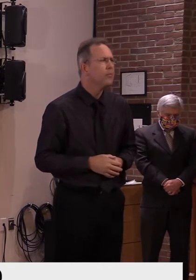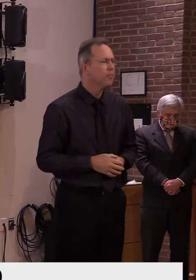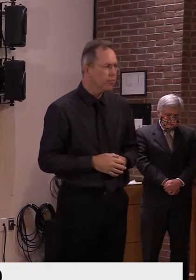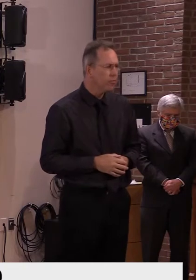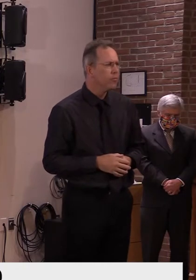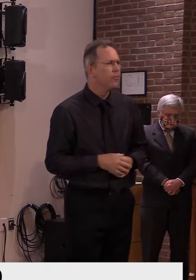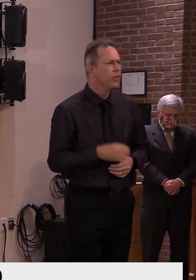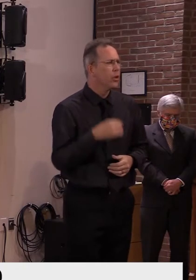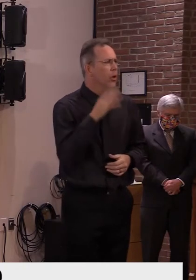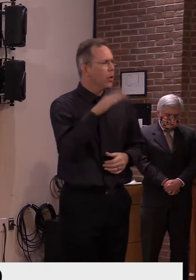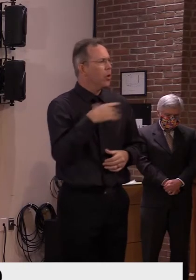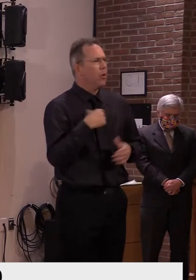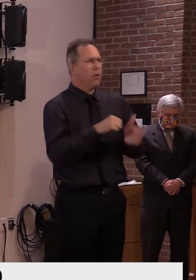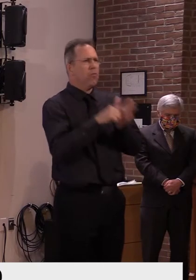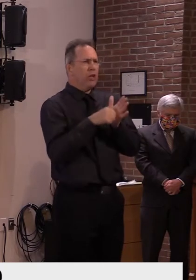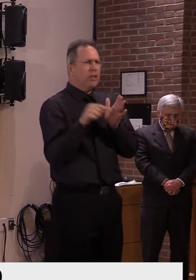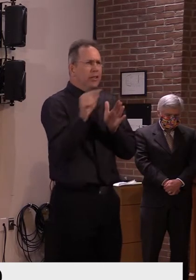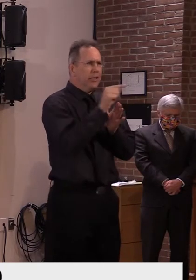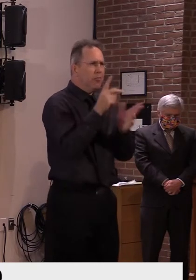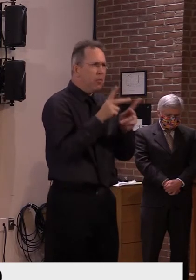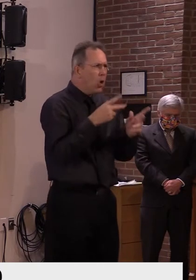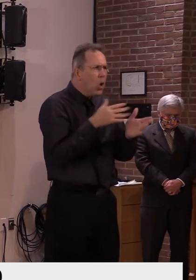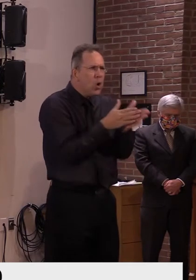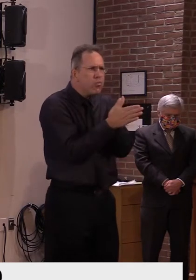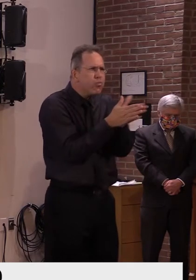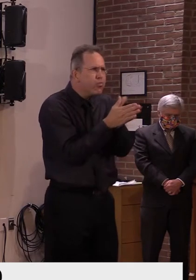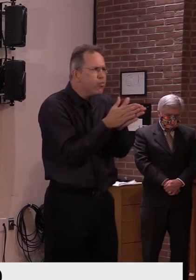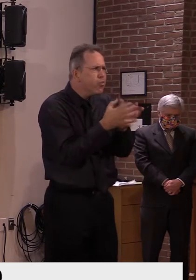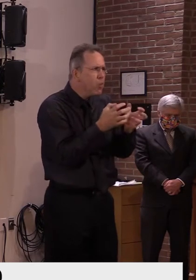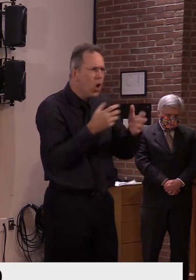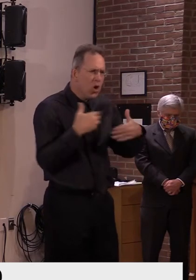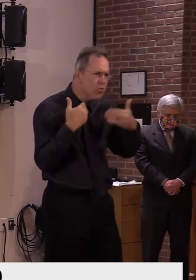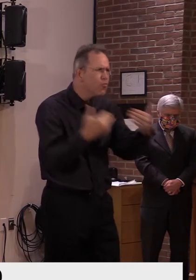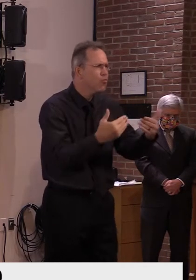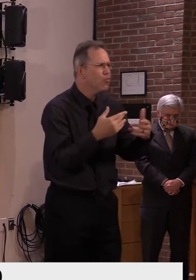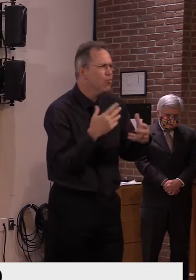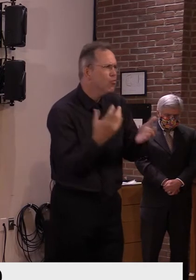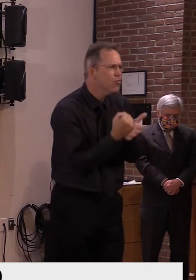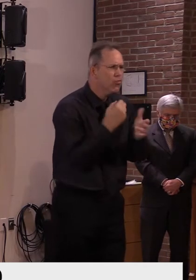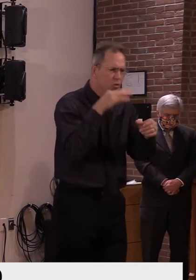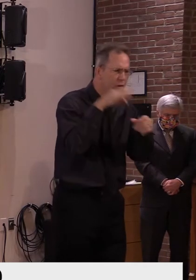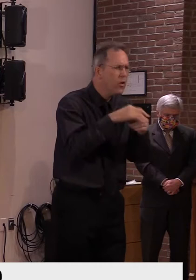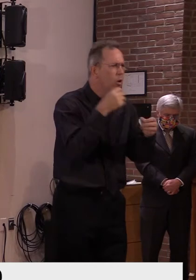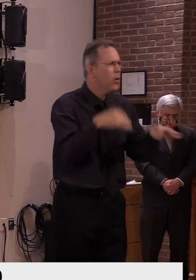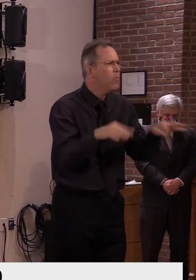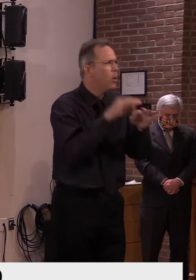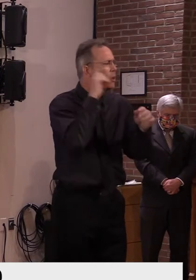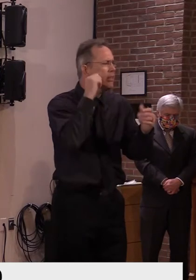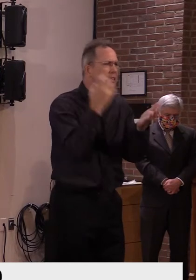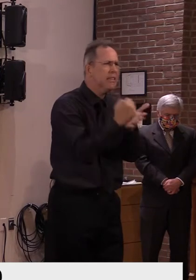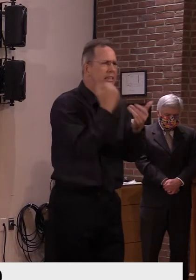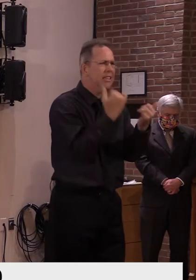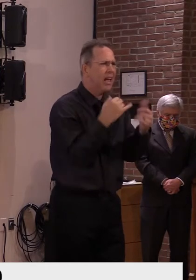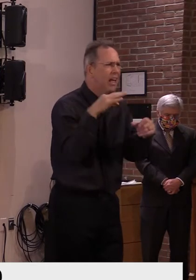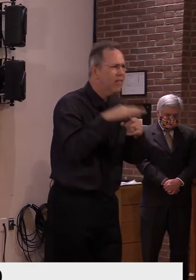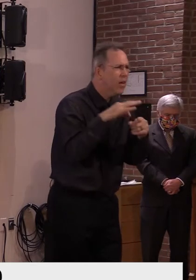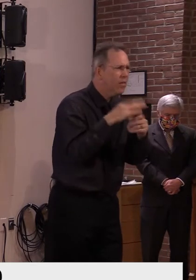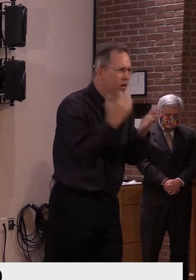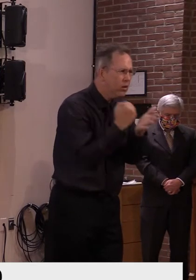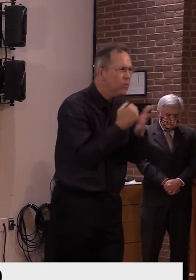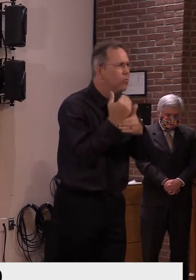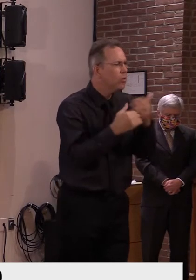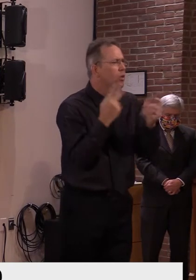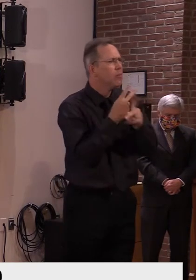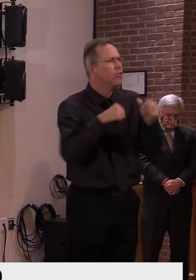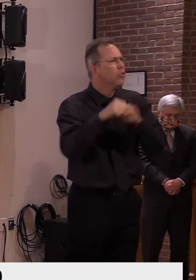resilience by adapting to the safety measures necessary to protect ourselves and others as much as possible when in the public